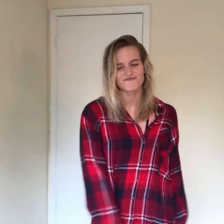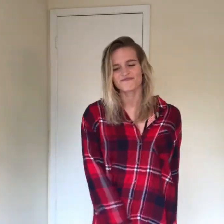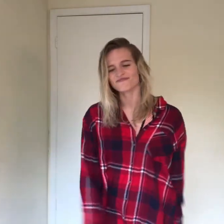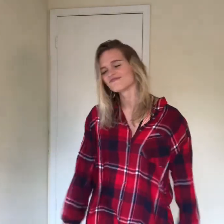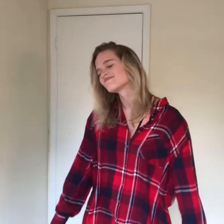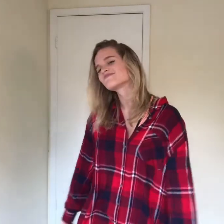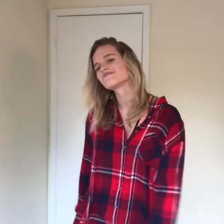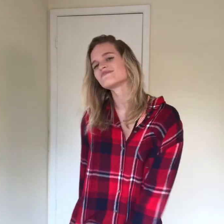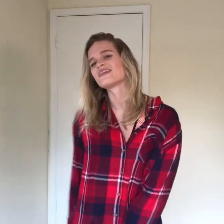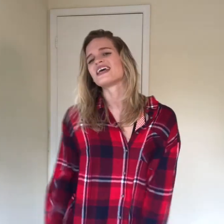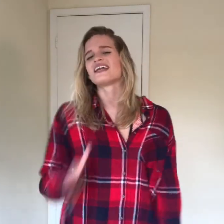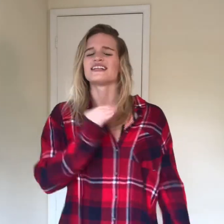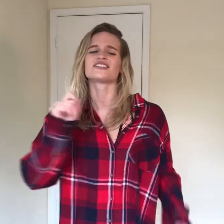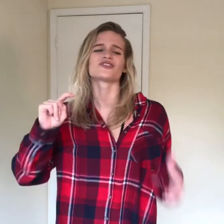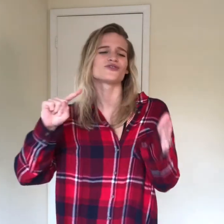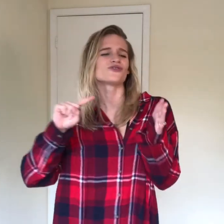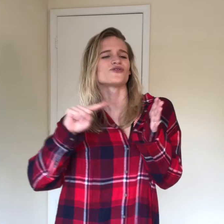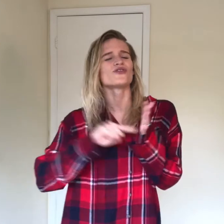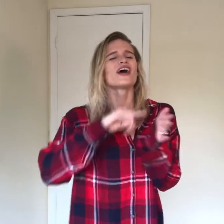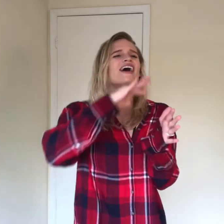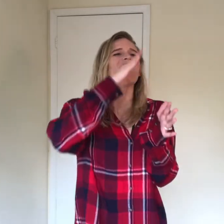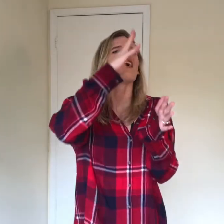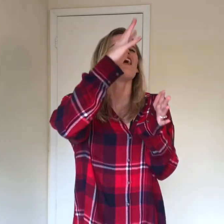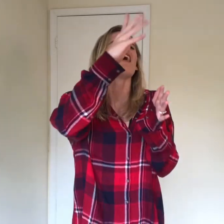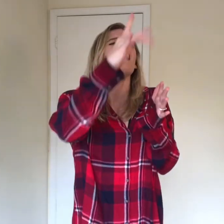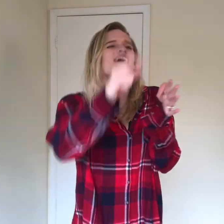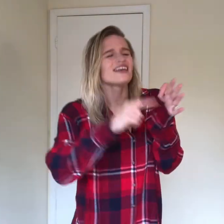And it's raining